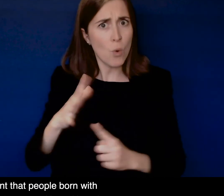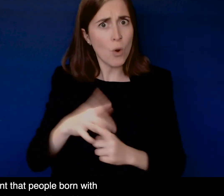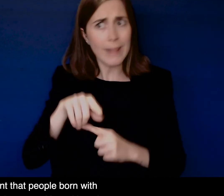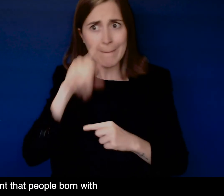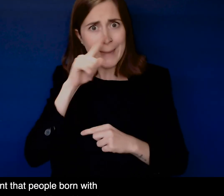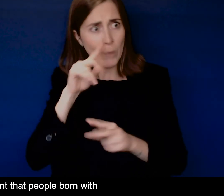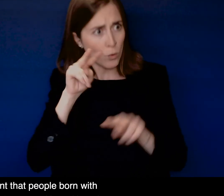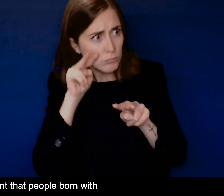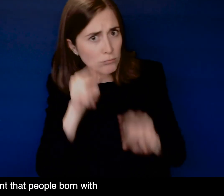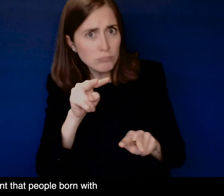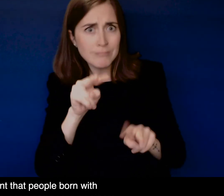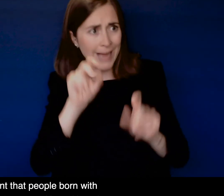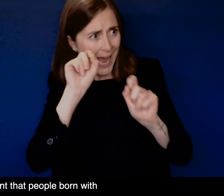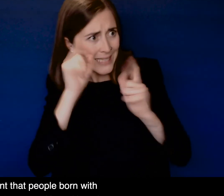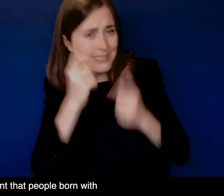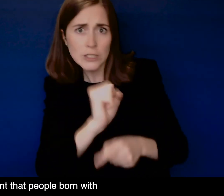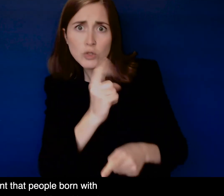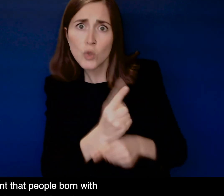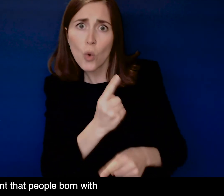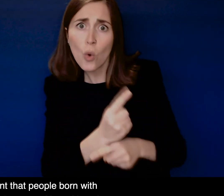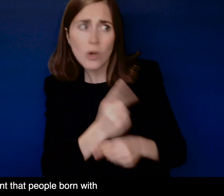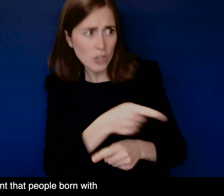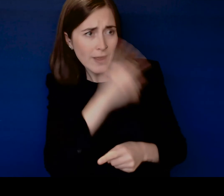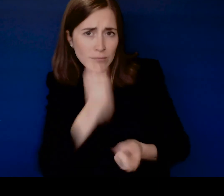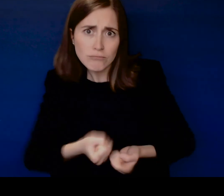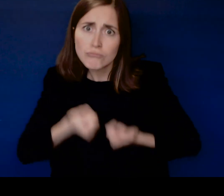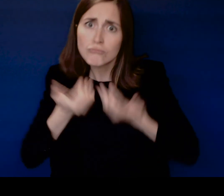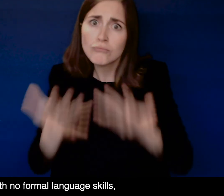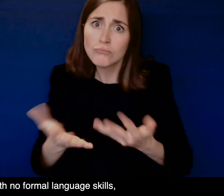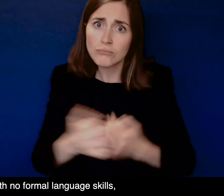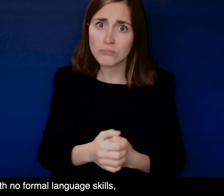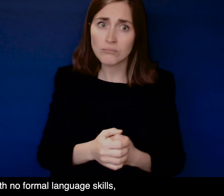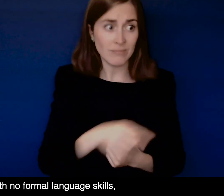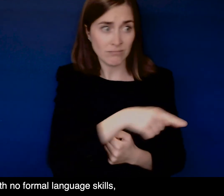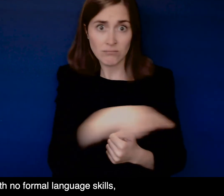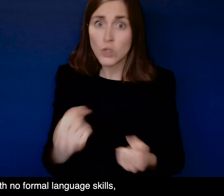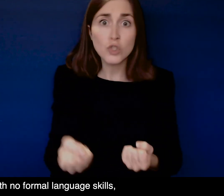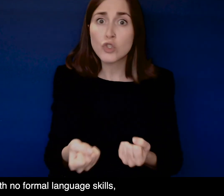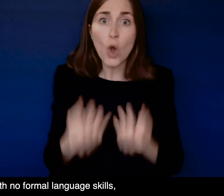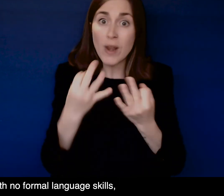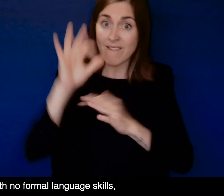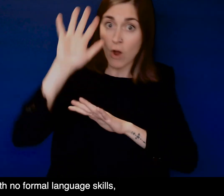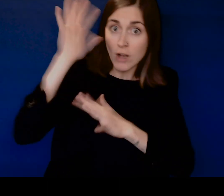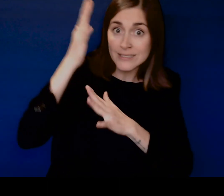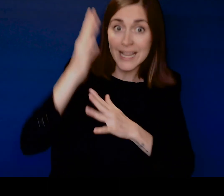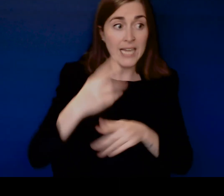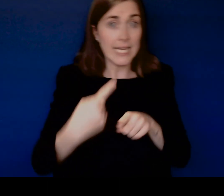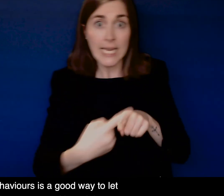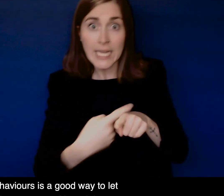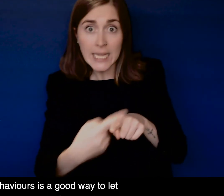people born with deafblindness feel seen and heard by others For someone with no formal language skills